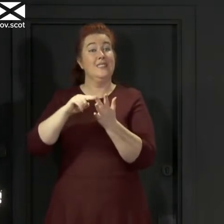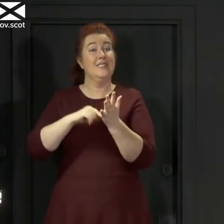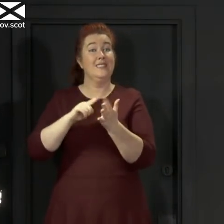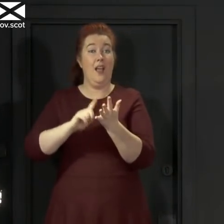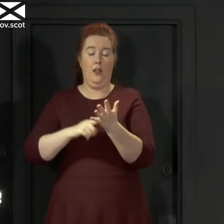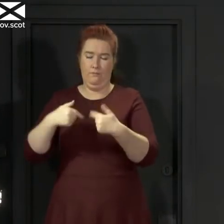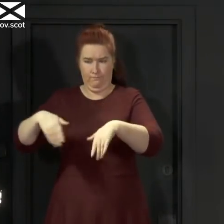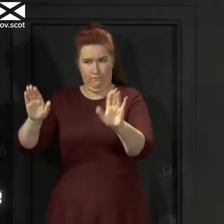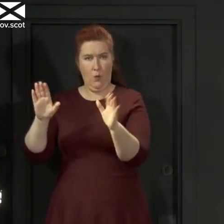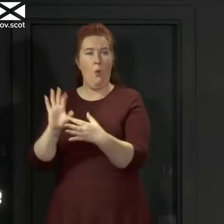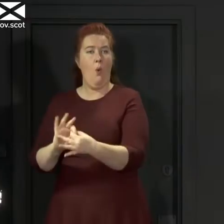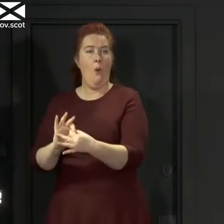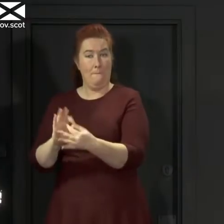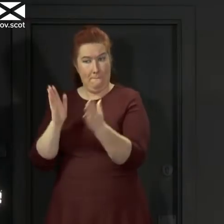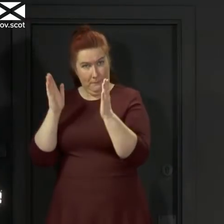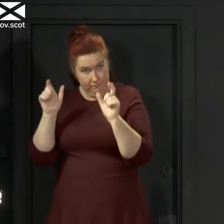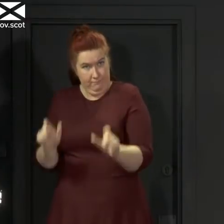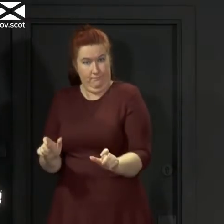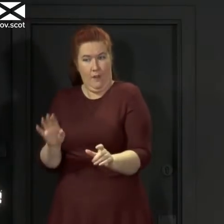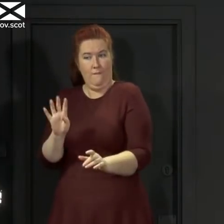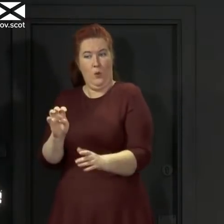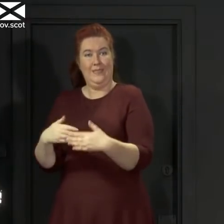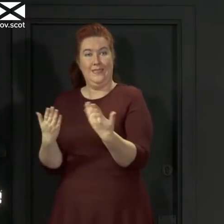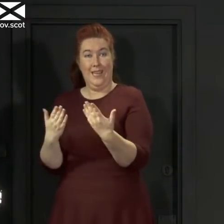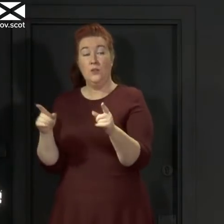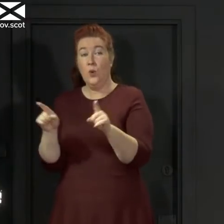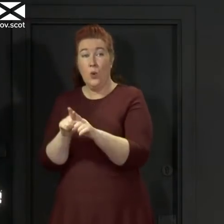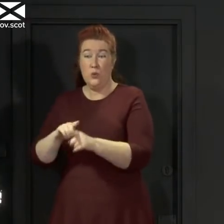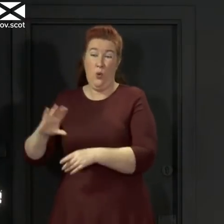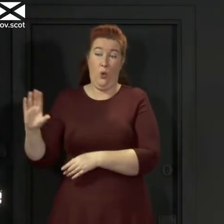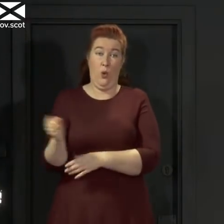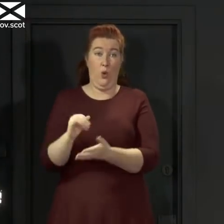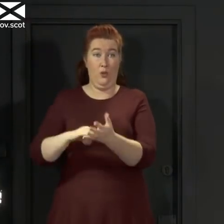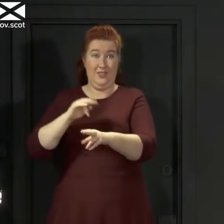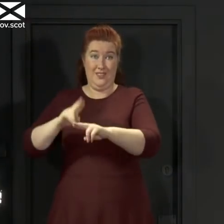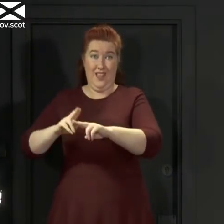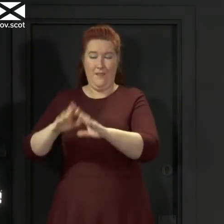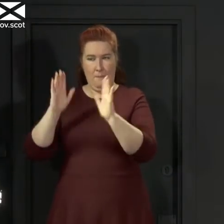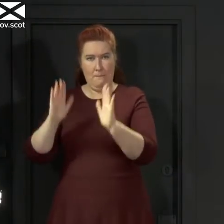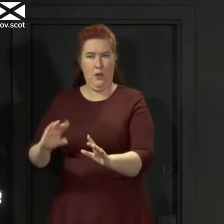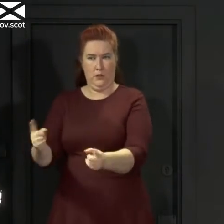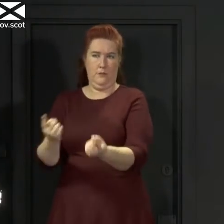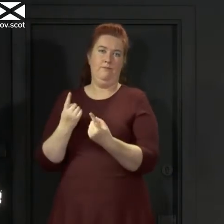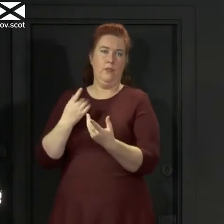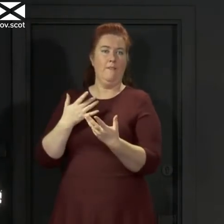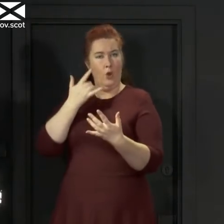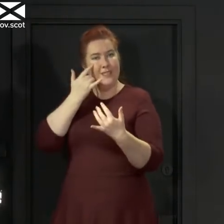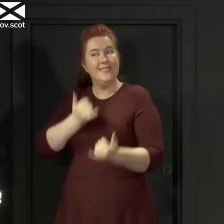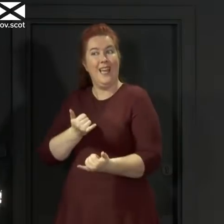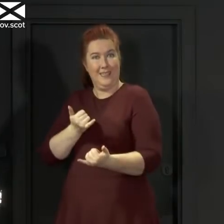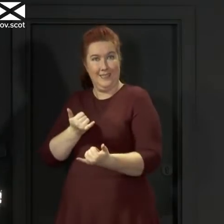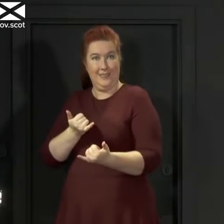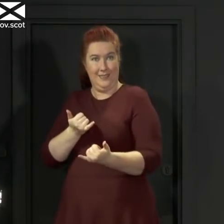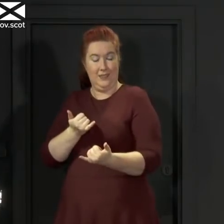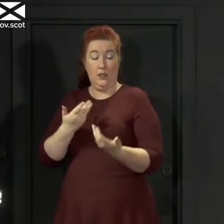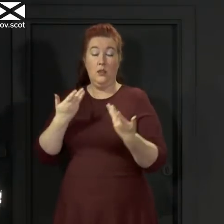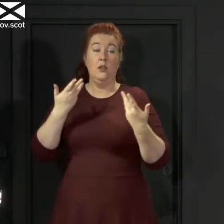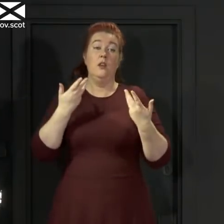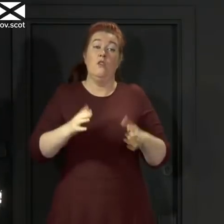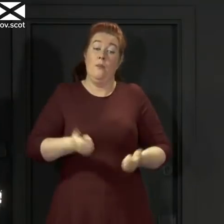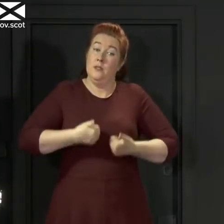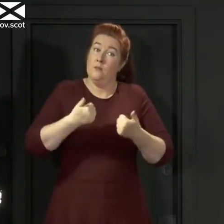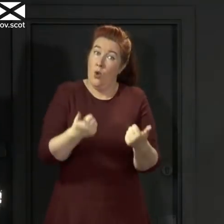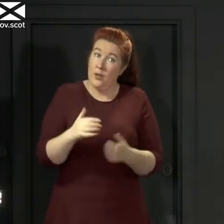14 days, and in addition, all staff have been asked to come forward for testing. As of this morning, around